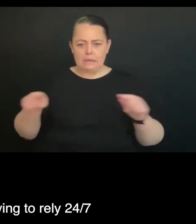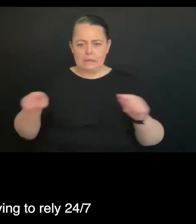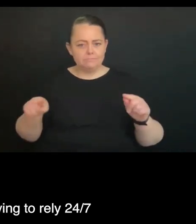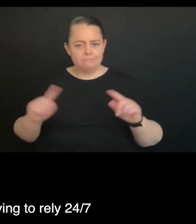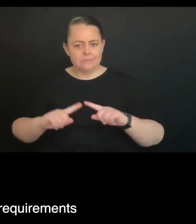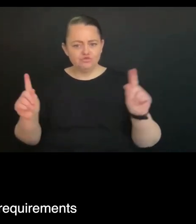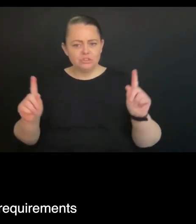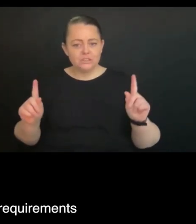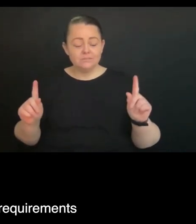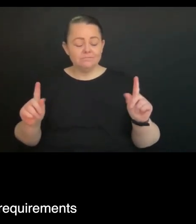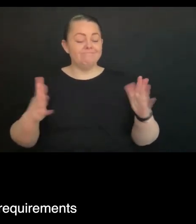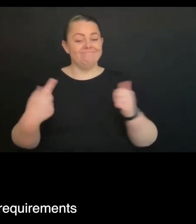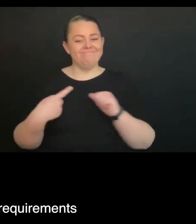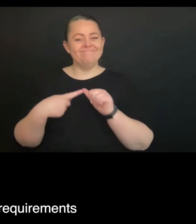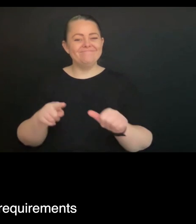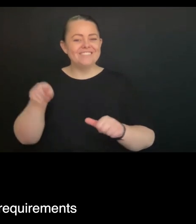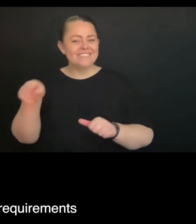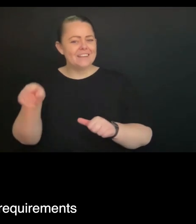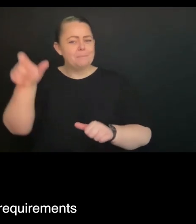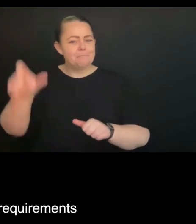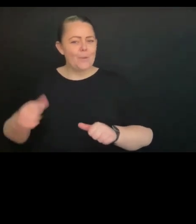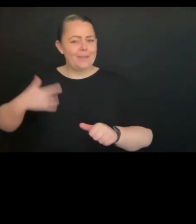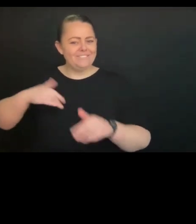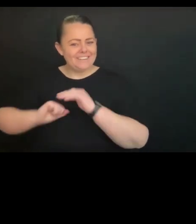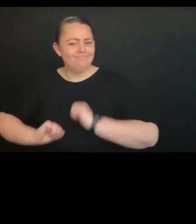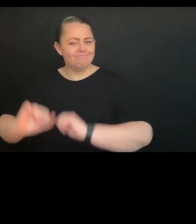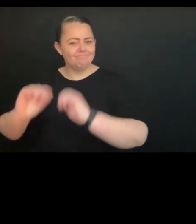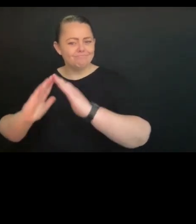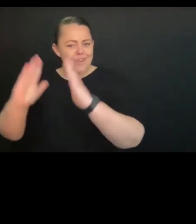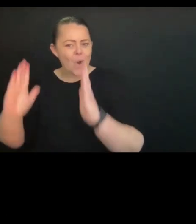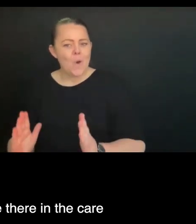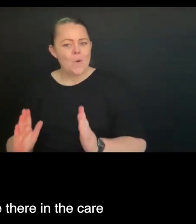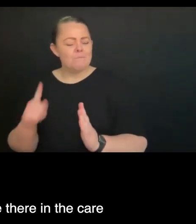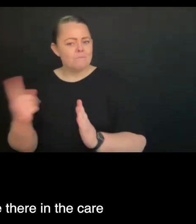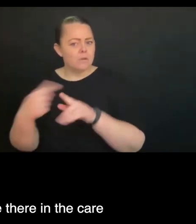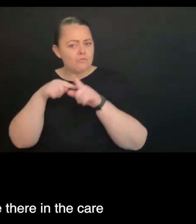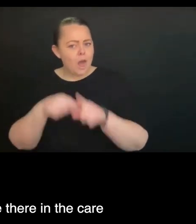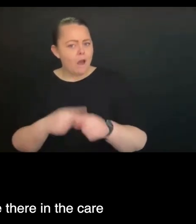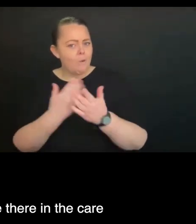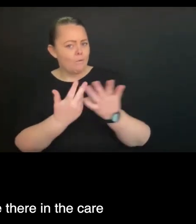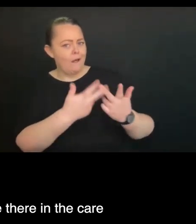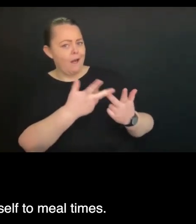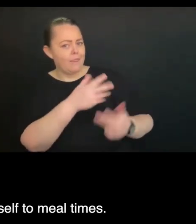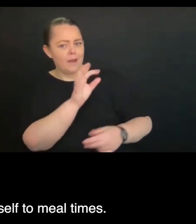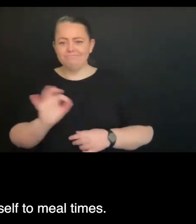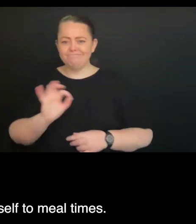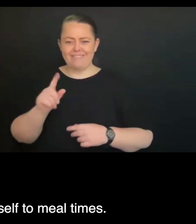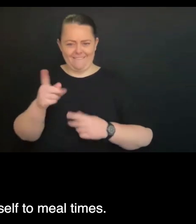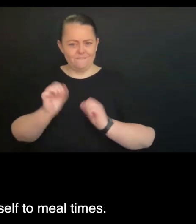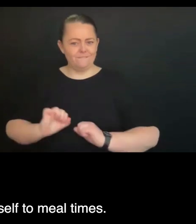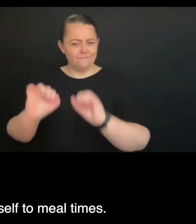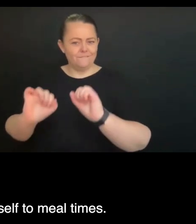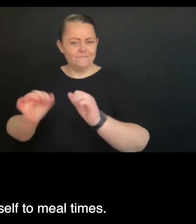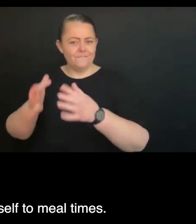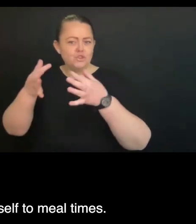24-7 on your nutritional and hydration requirements from a provider. So there are requirements that are there in the care and services that I think